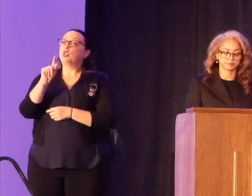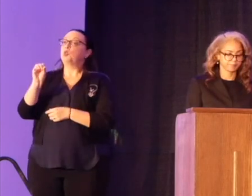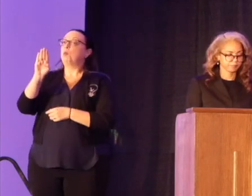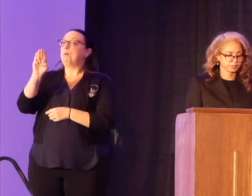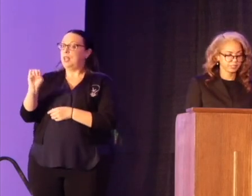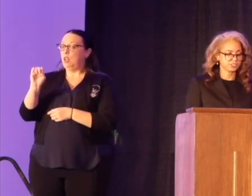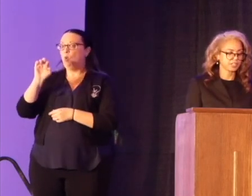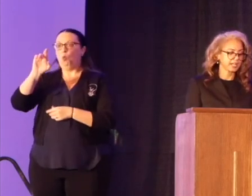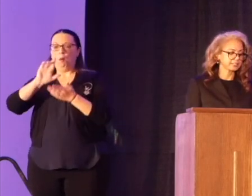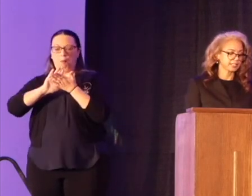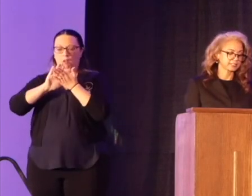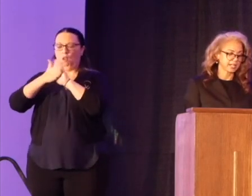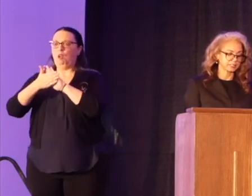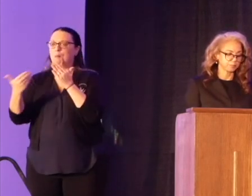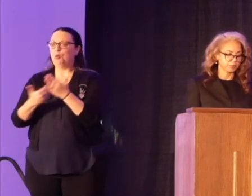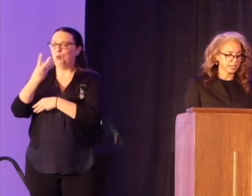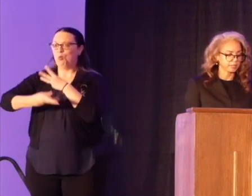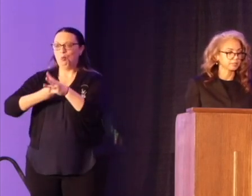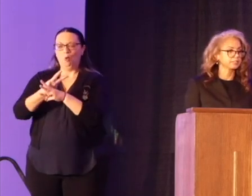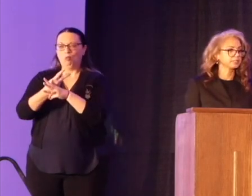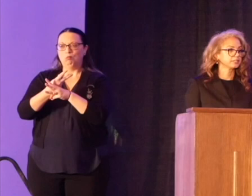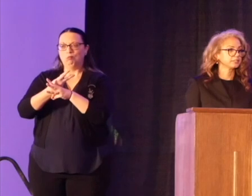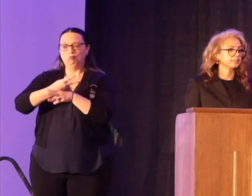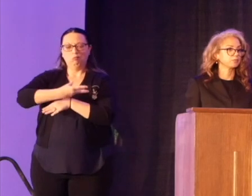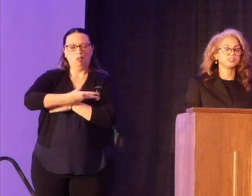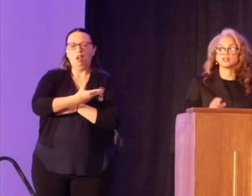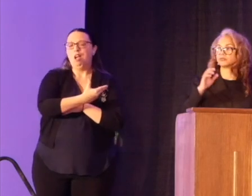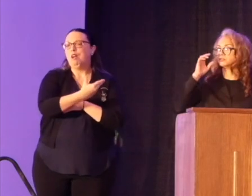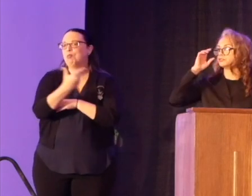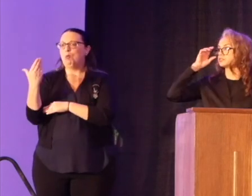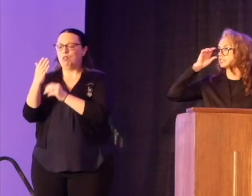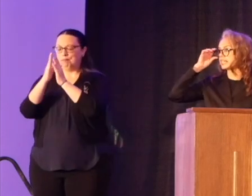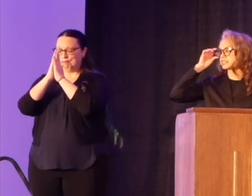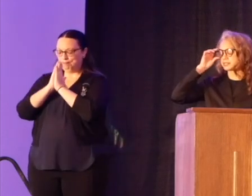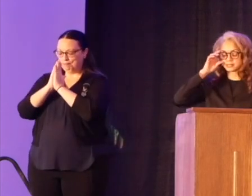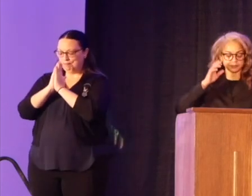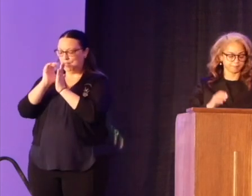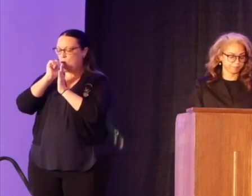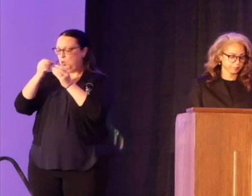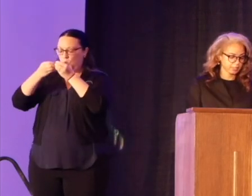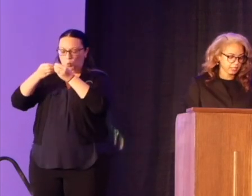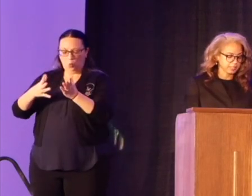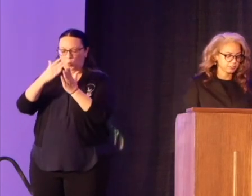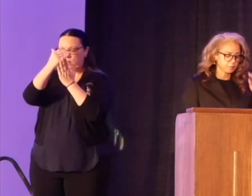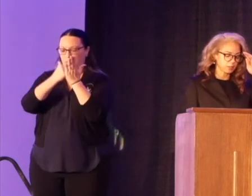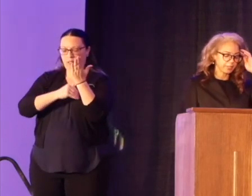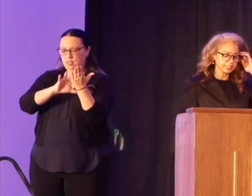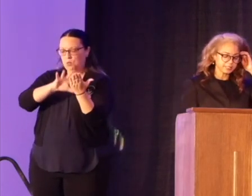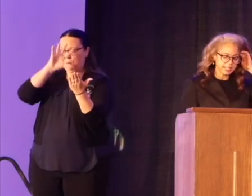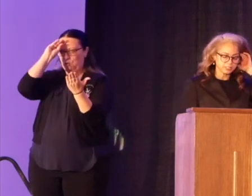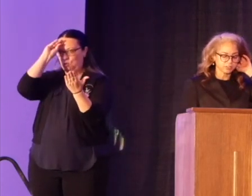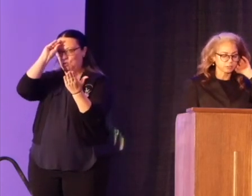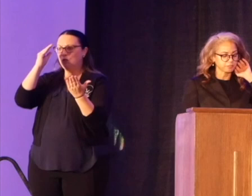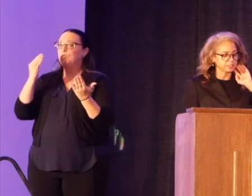world. Each day I say a silent prayer that we don't lose the lessons. And so my